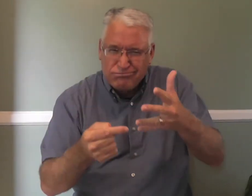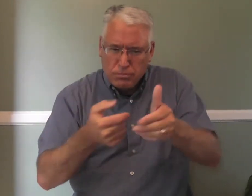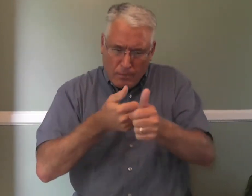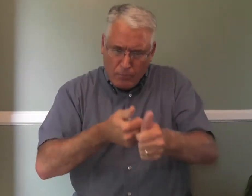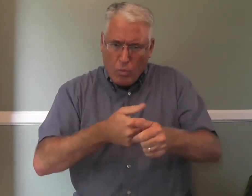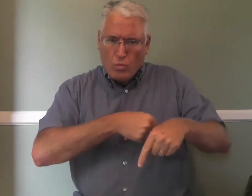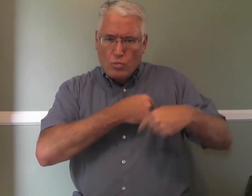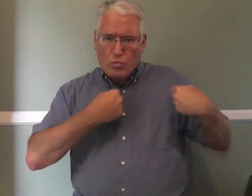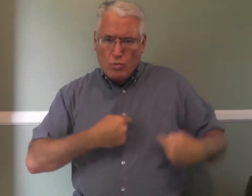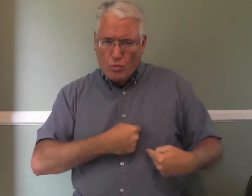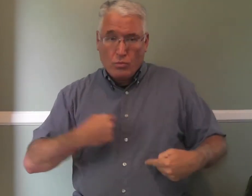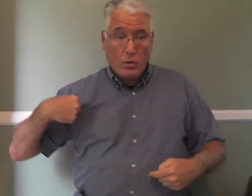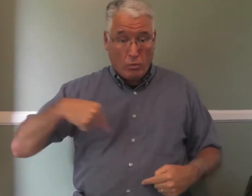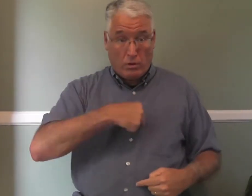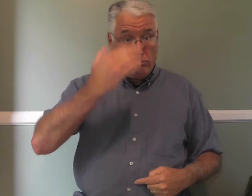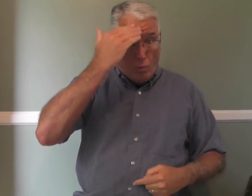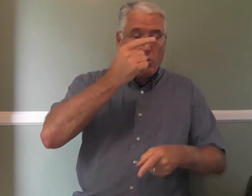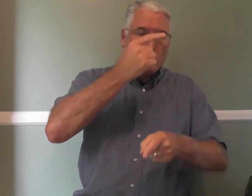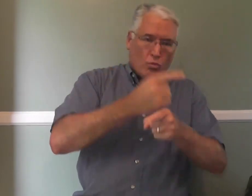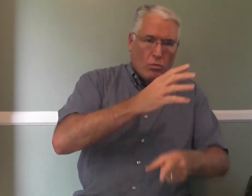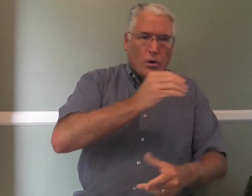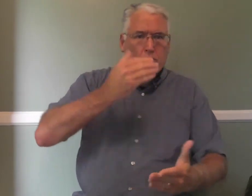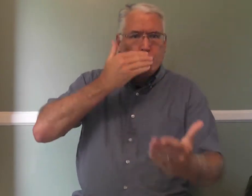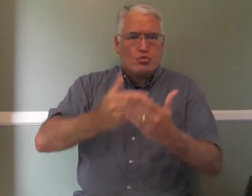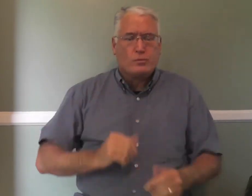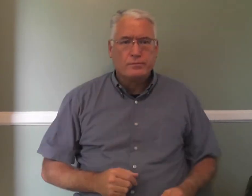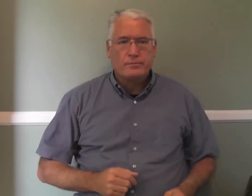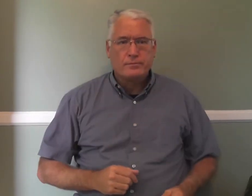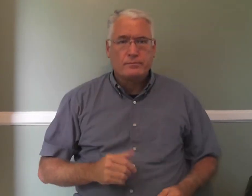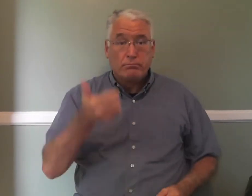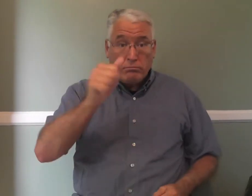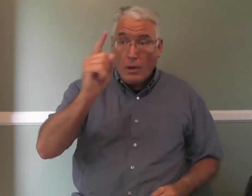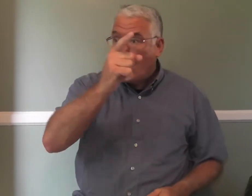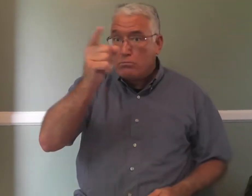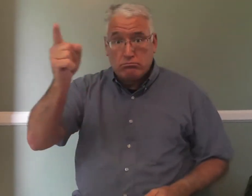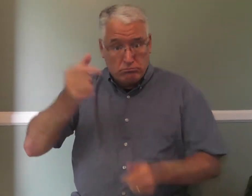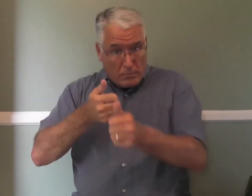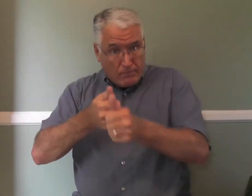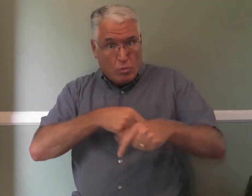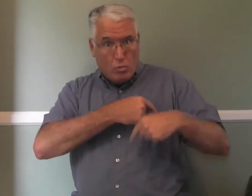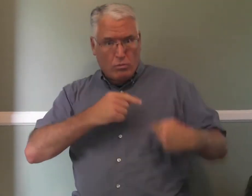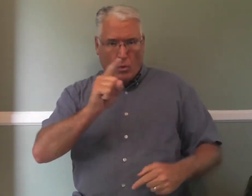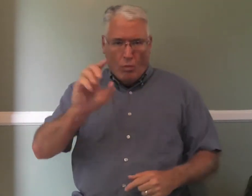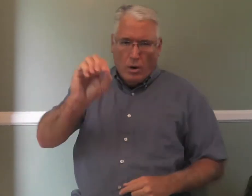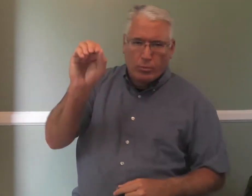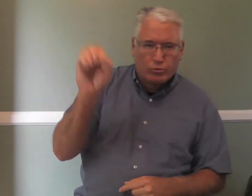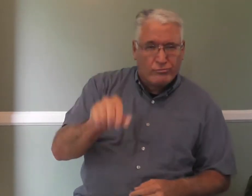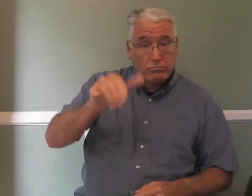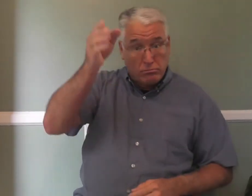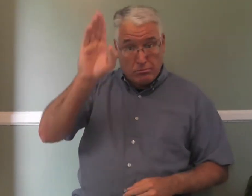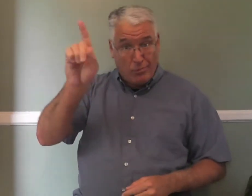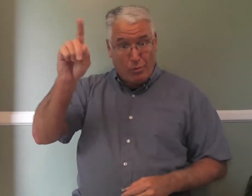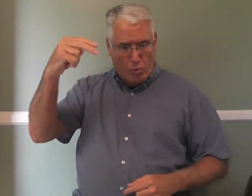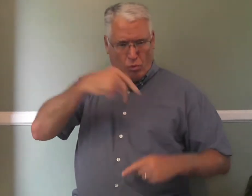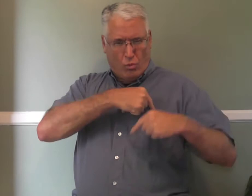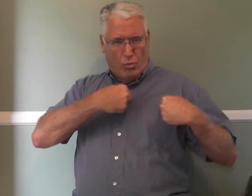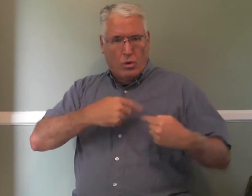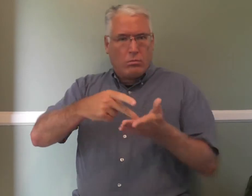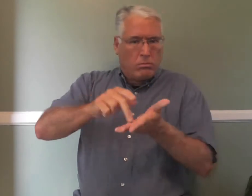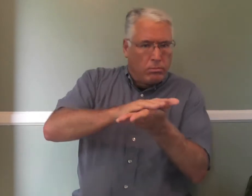naturally want to follow what's in our hearts that we know is right and good. Is there anyone out there that has a 100% pure